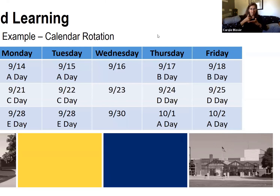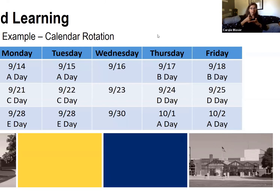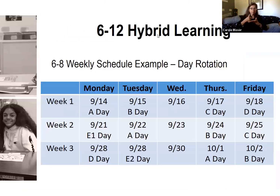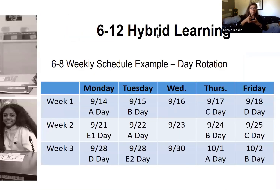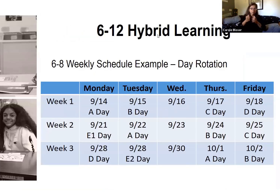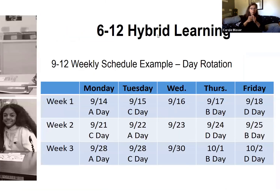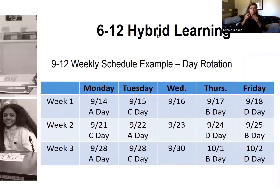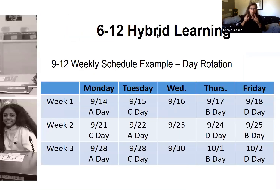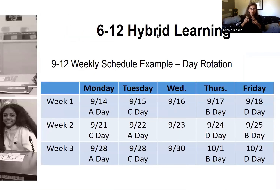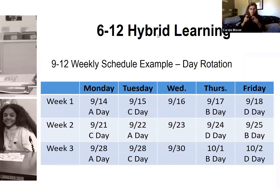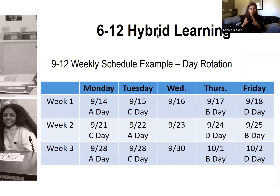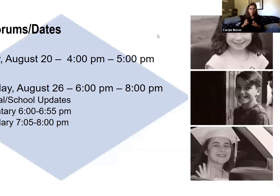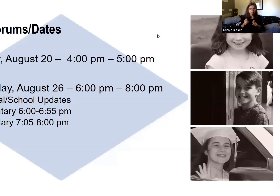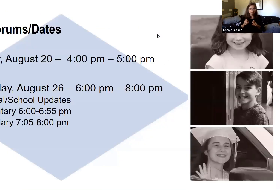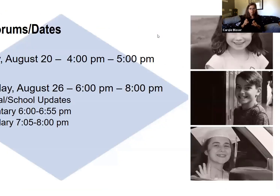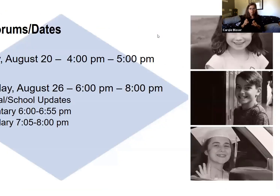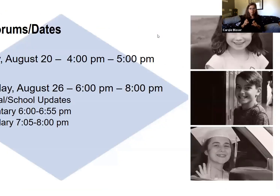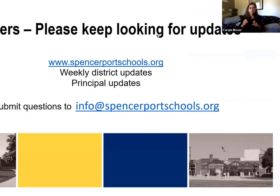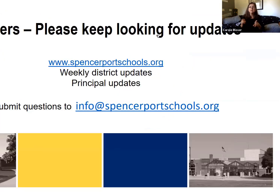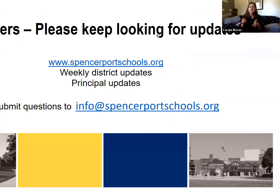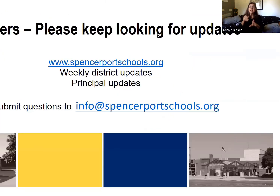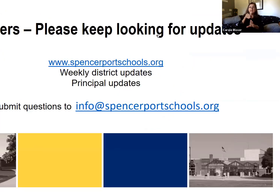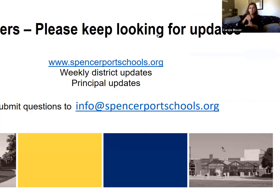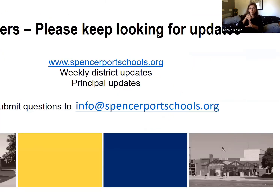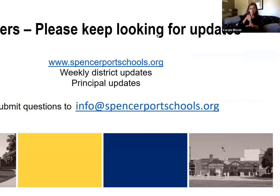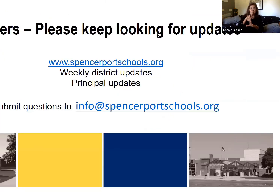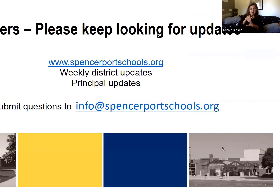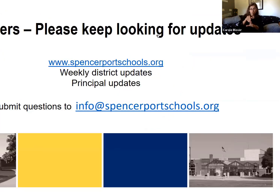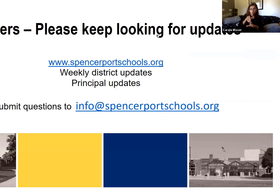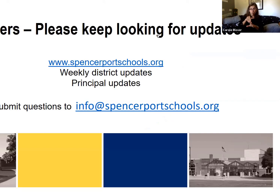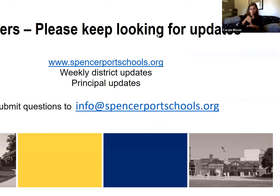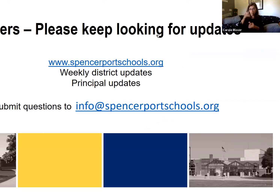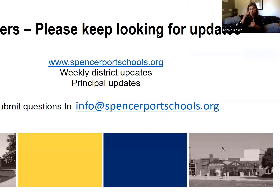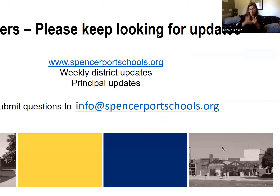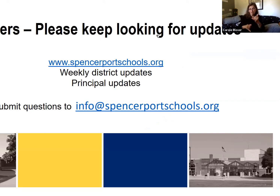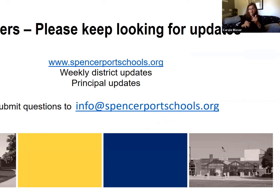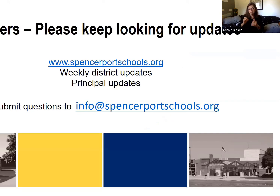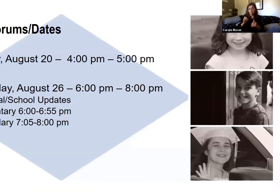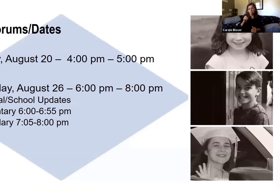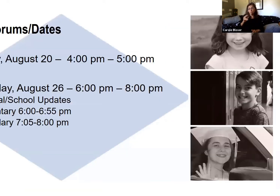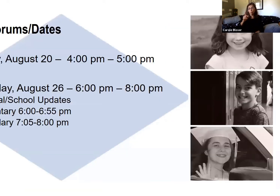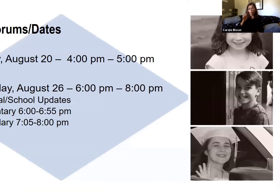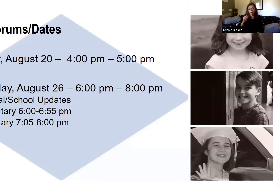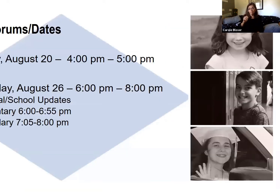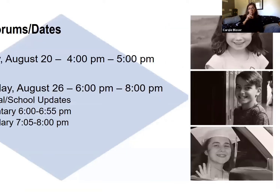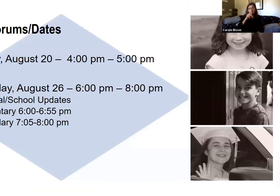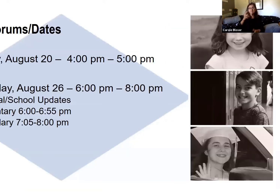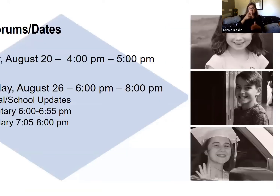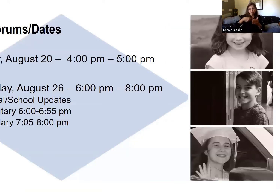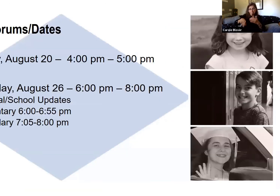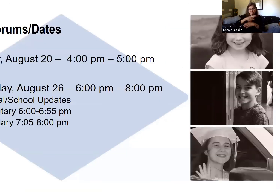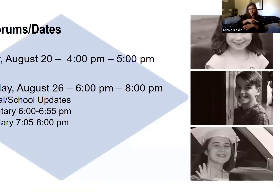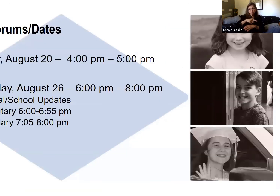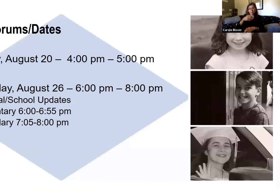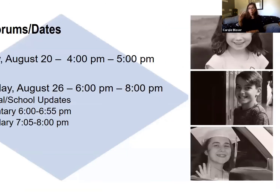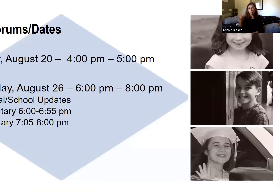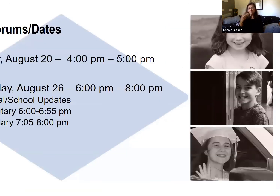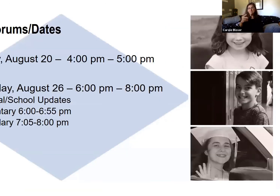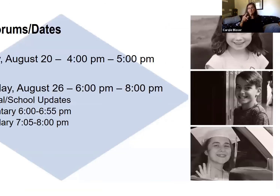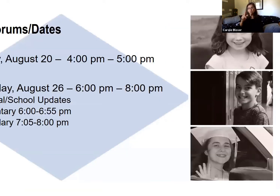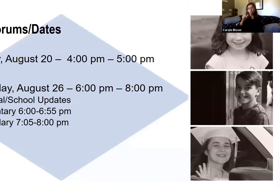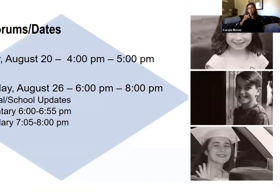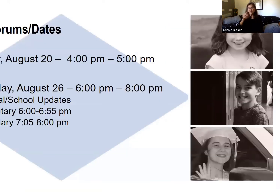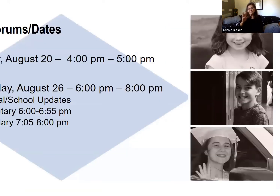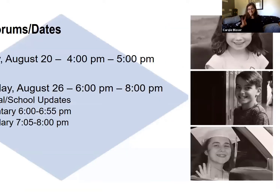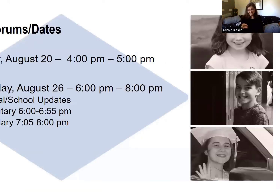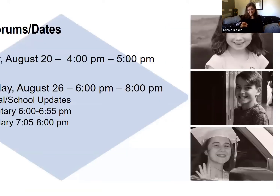questions. As a reminder, the final forum we will have is next week on Wednesday the 26th.